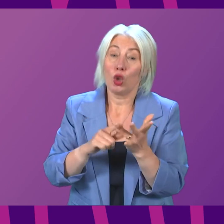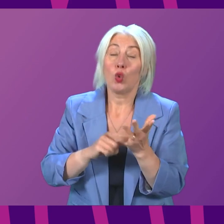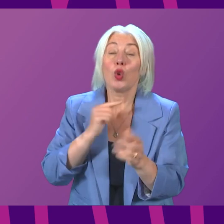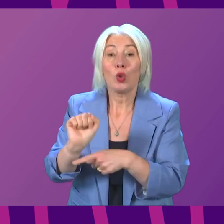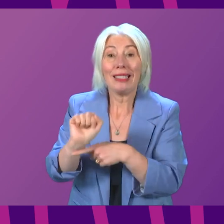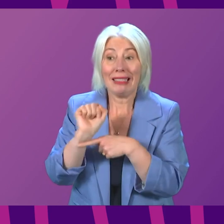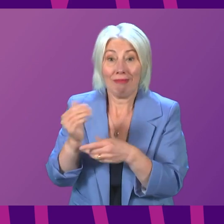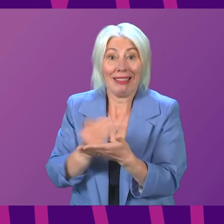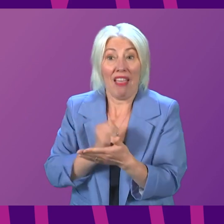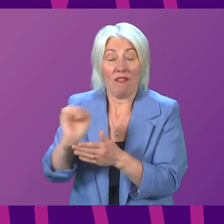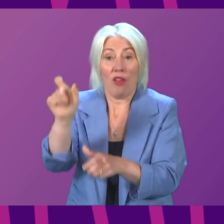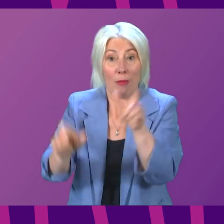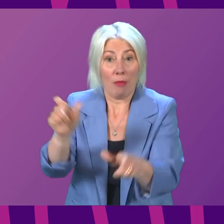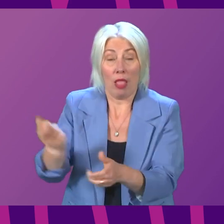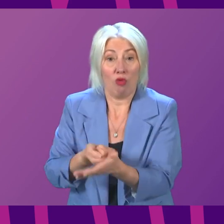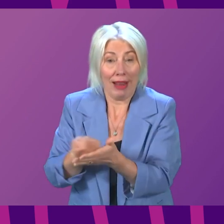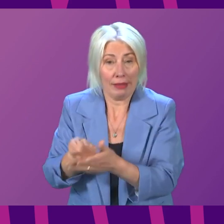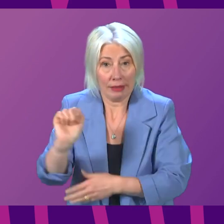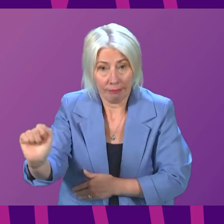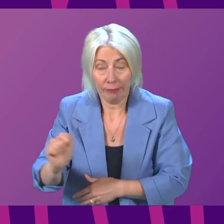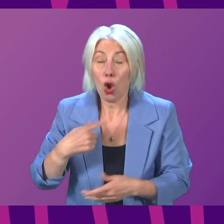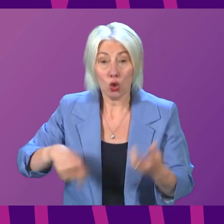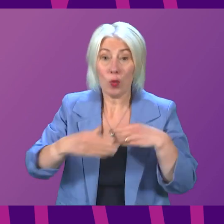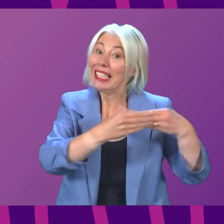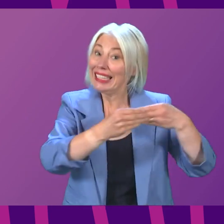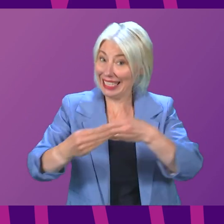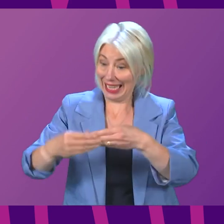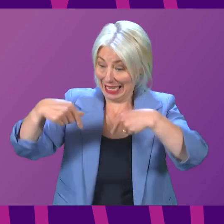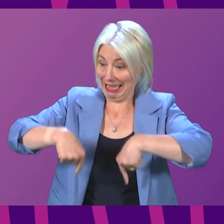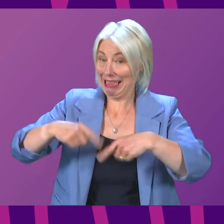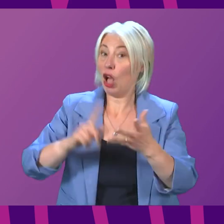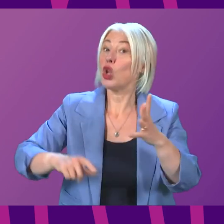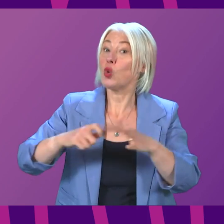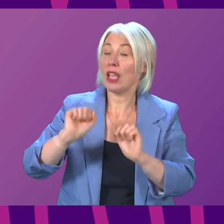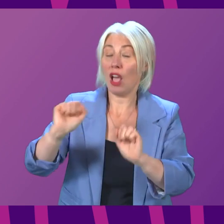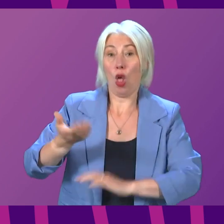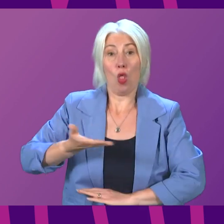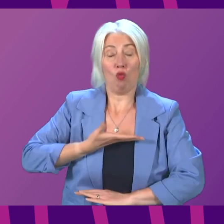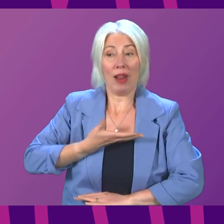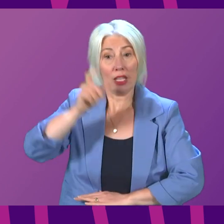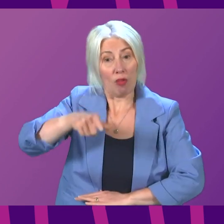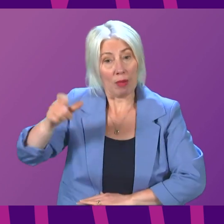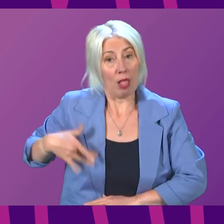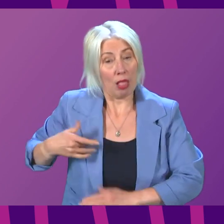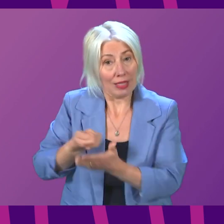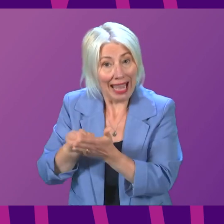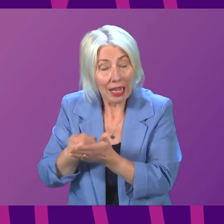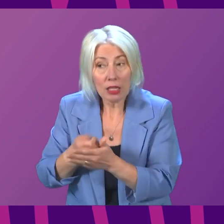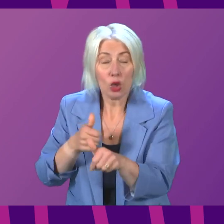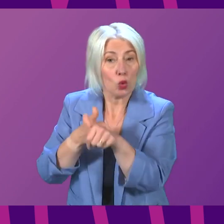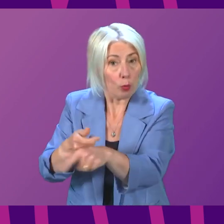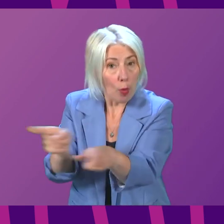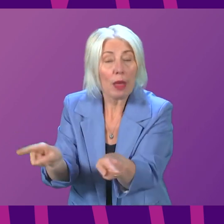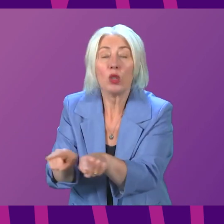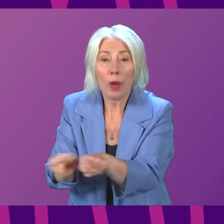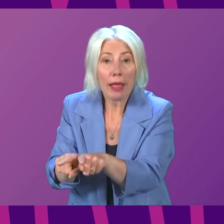tenancy. So, we continue to lead the way in the UK in protecting the rights of tenants and supporting tenants. But, of